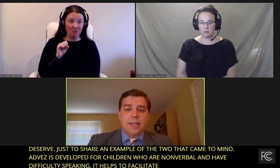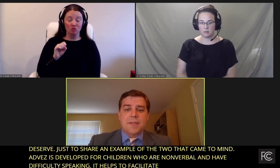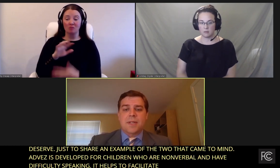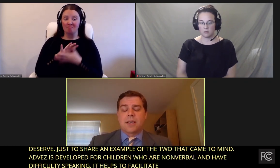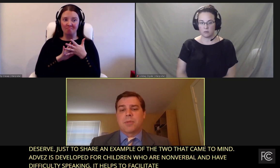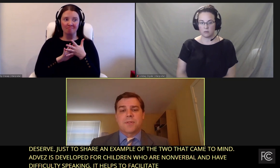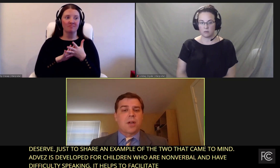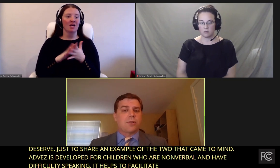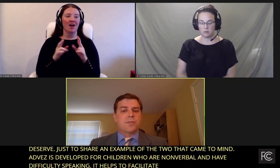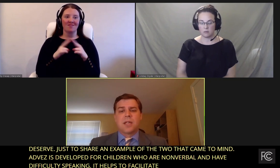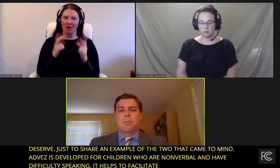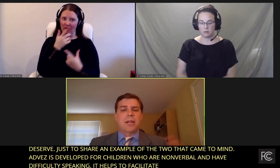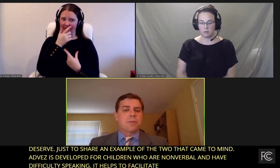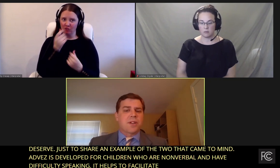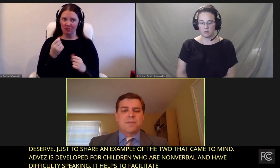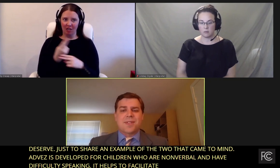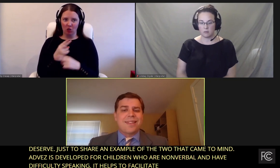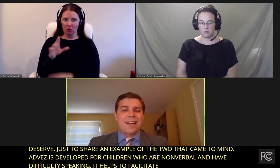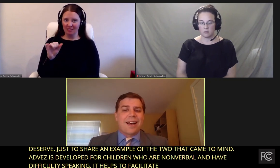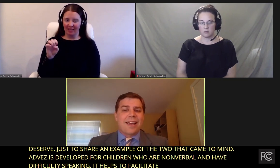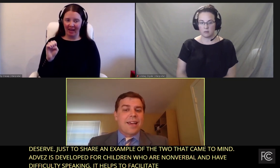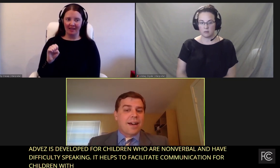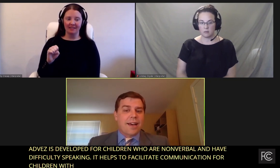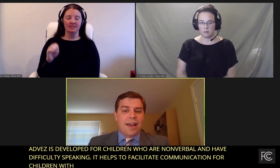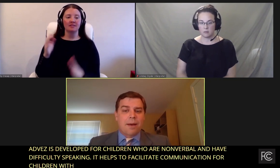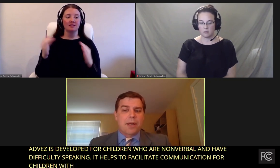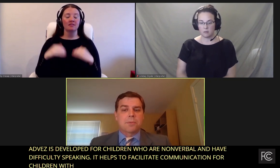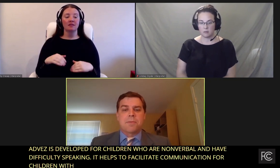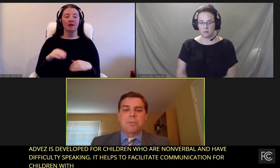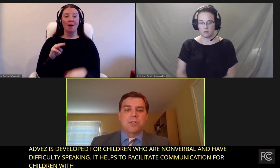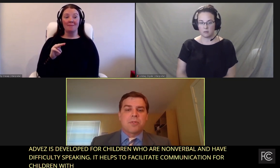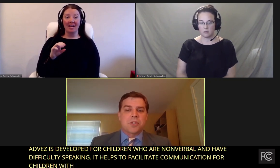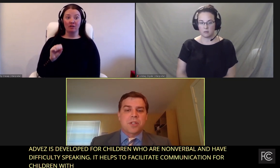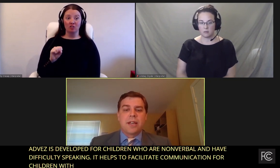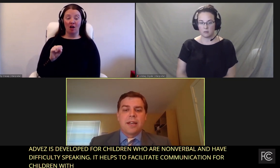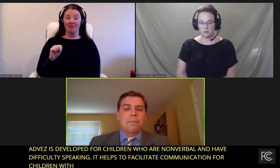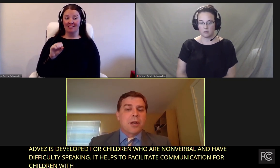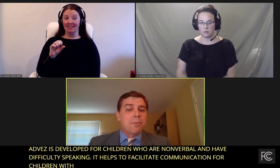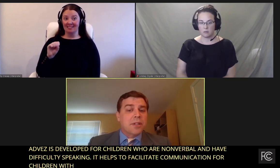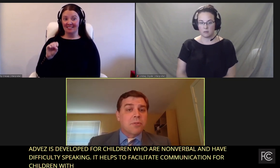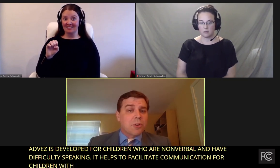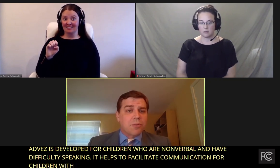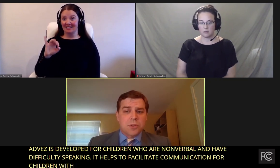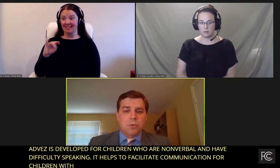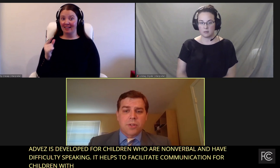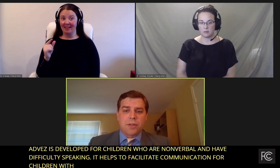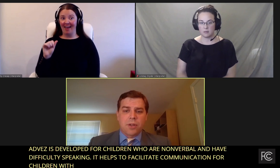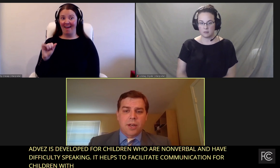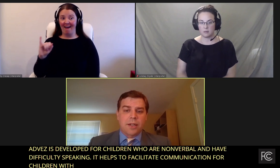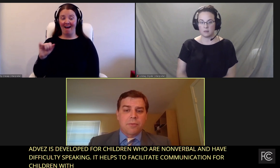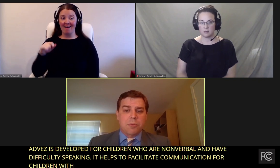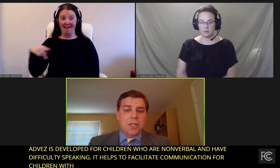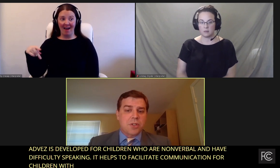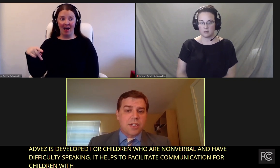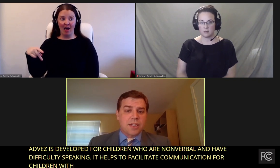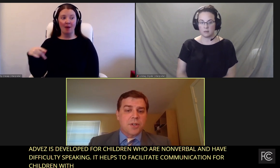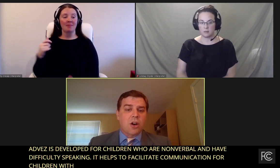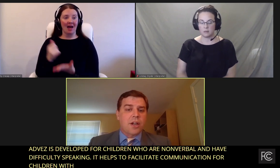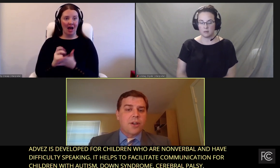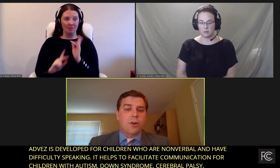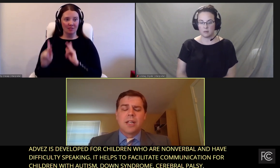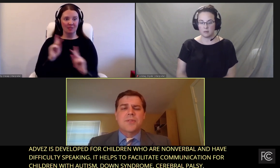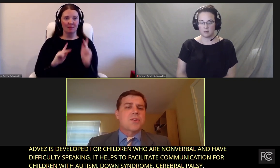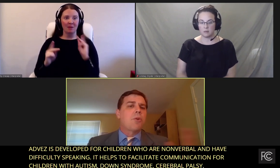use case. There's others. Microsoft's Seeing AI app helps people with vision impairment, convert visual information